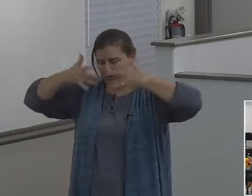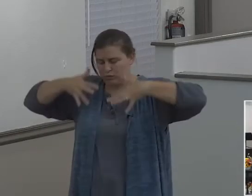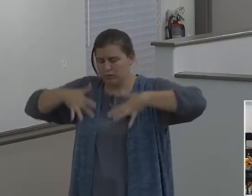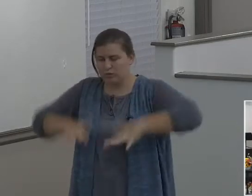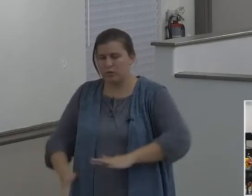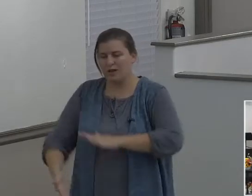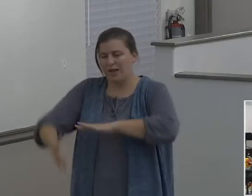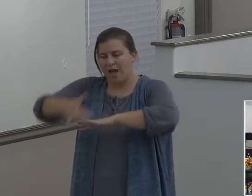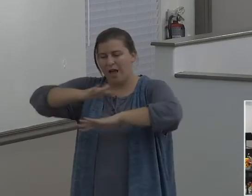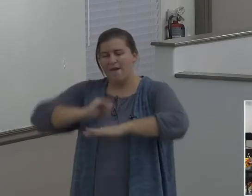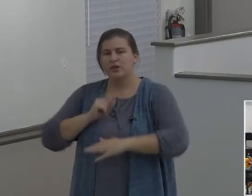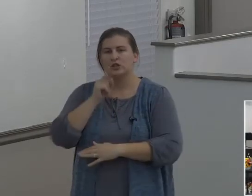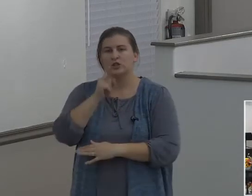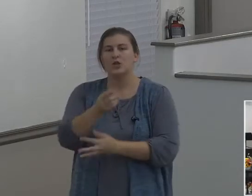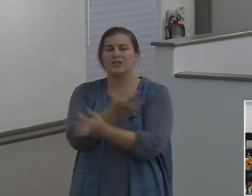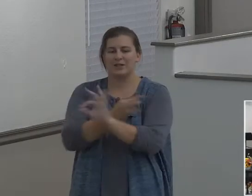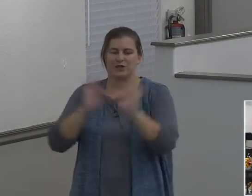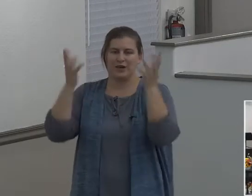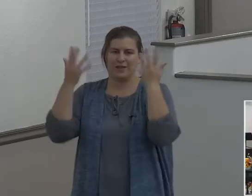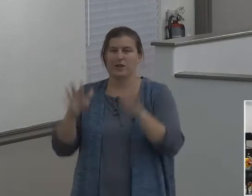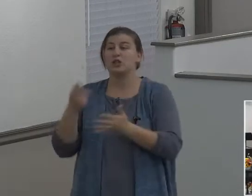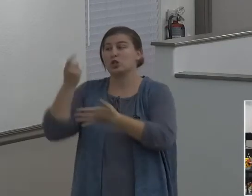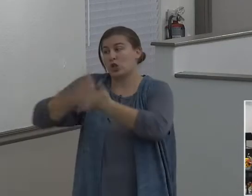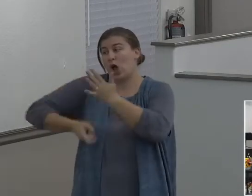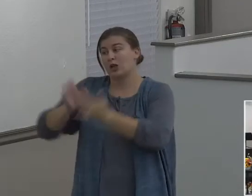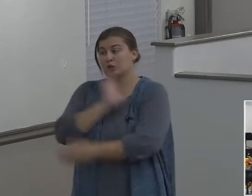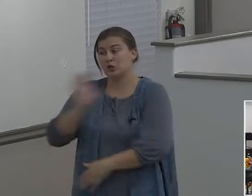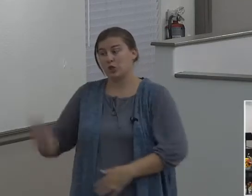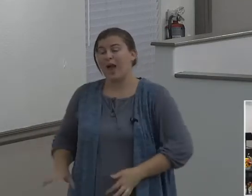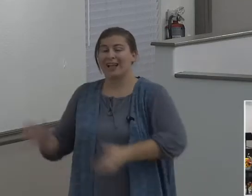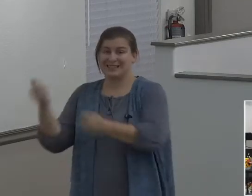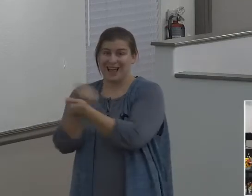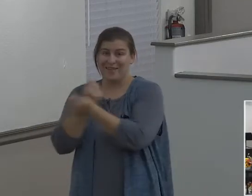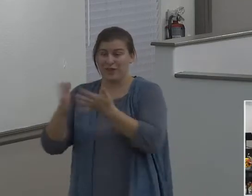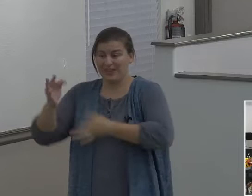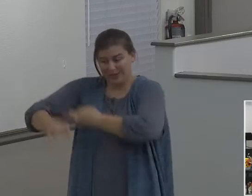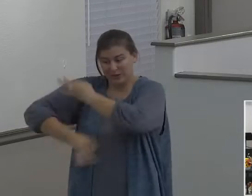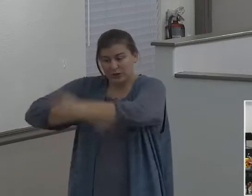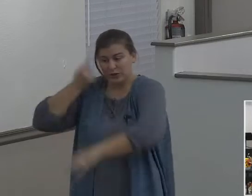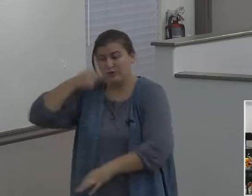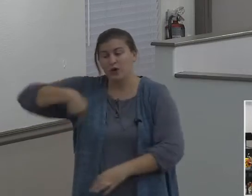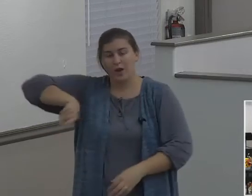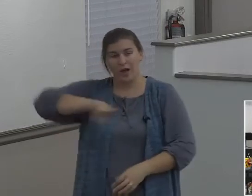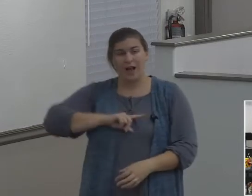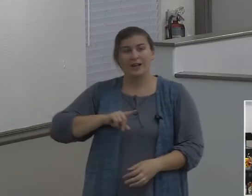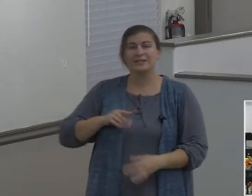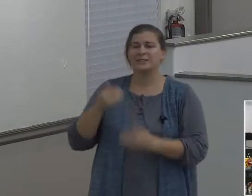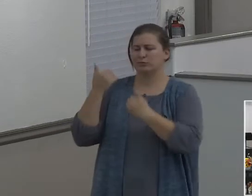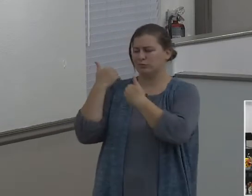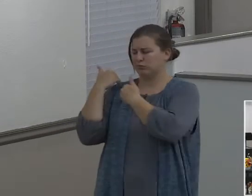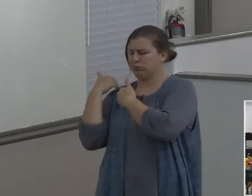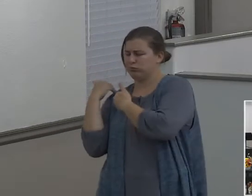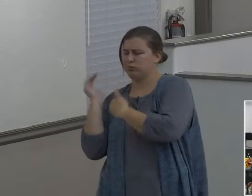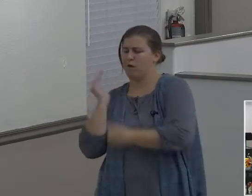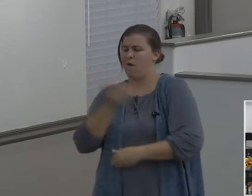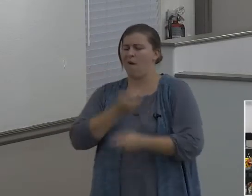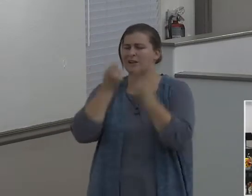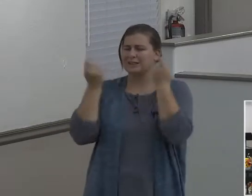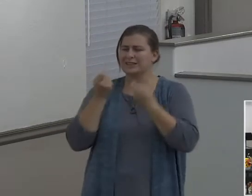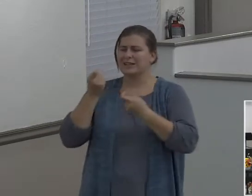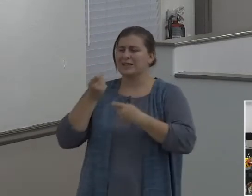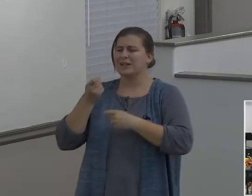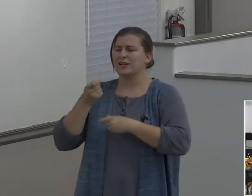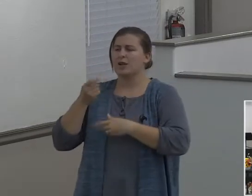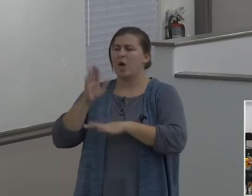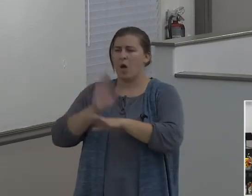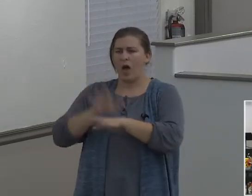it cost Christ everything. He took our place, he took our sin, he bore our sin in his body on the tree, he became,